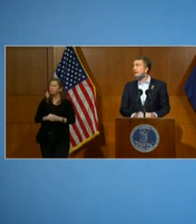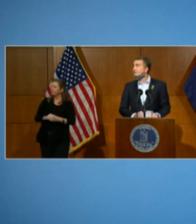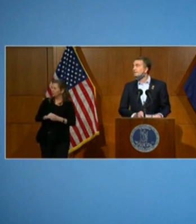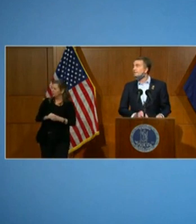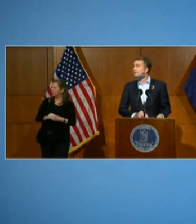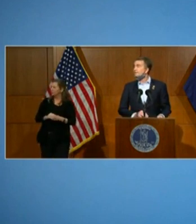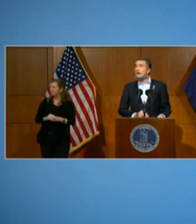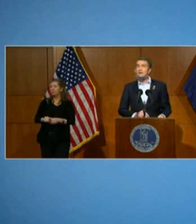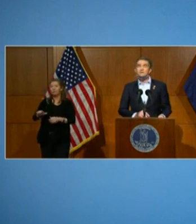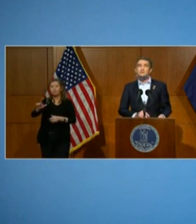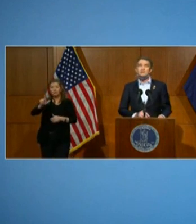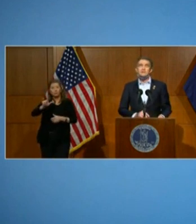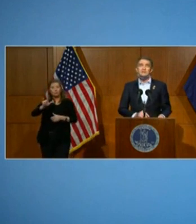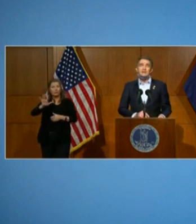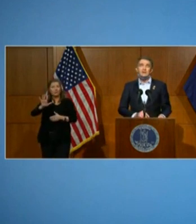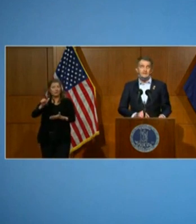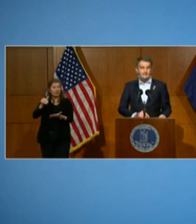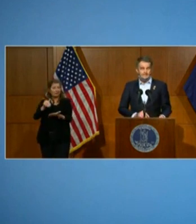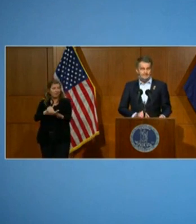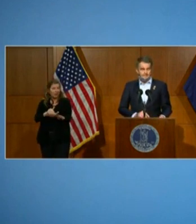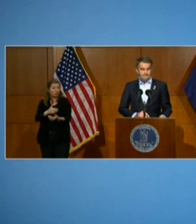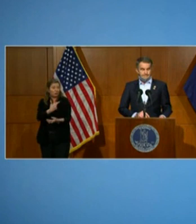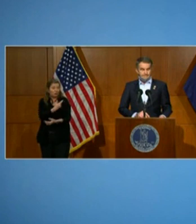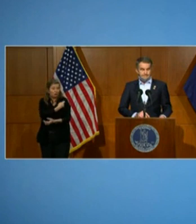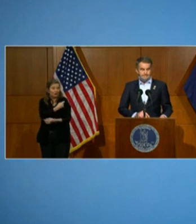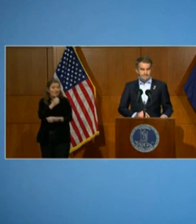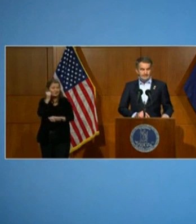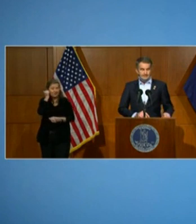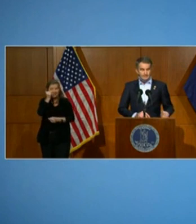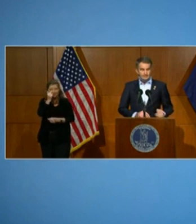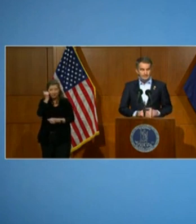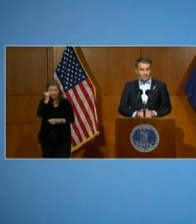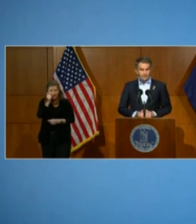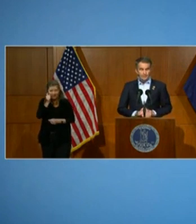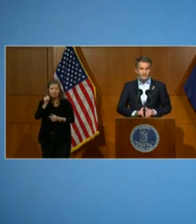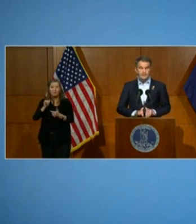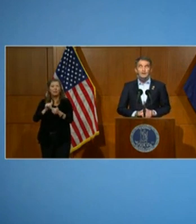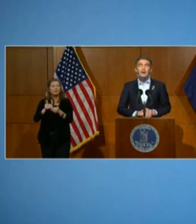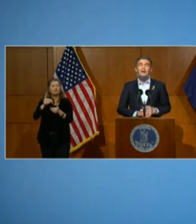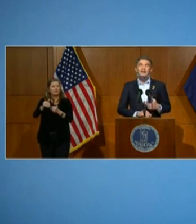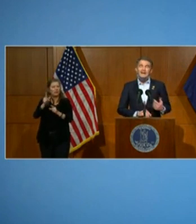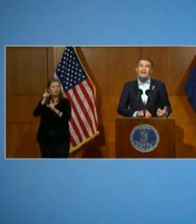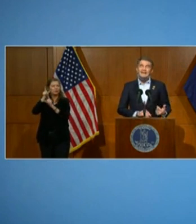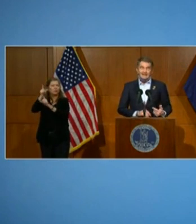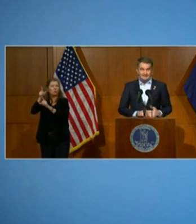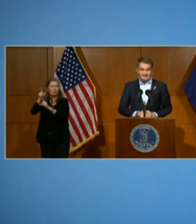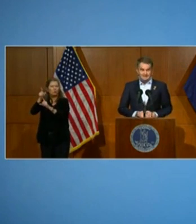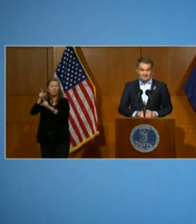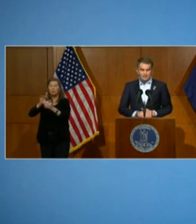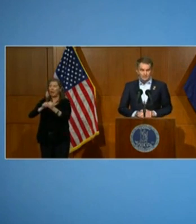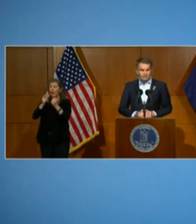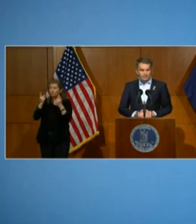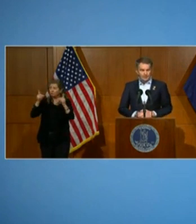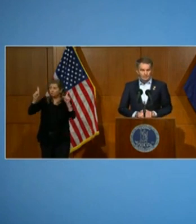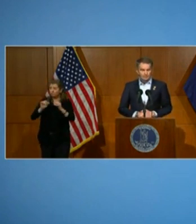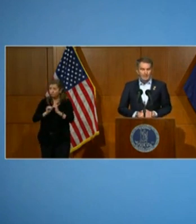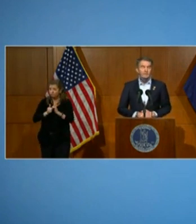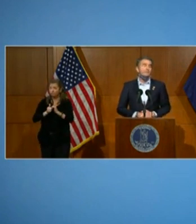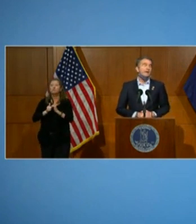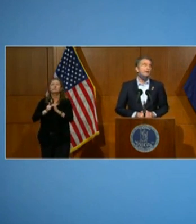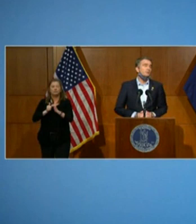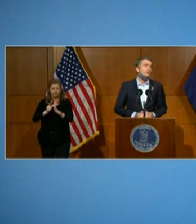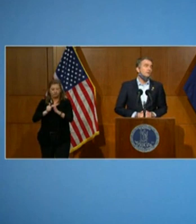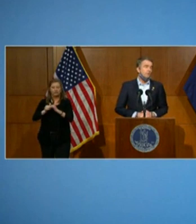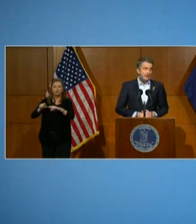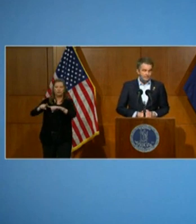,000 shots a day. That's our next goal, and hitting it will depend on